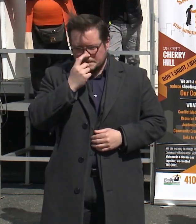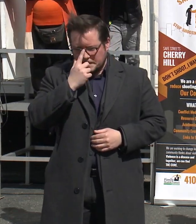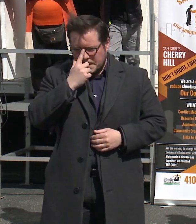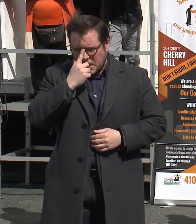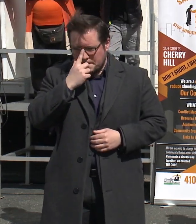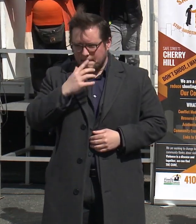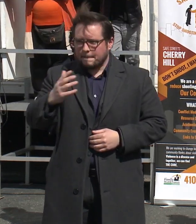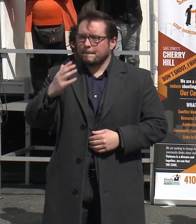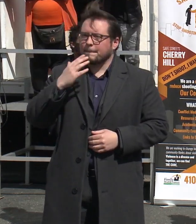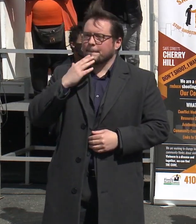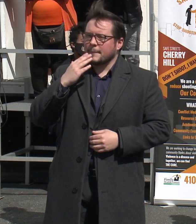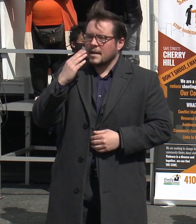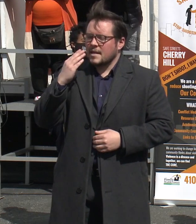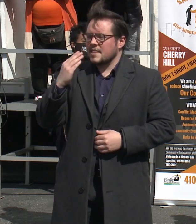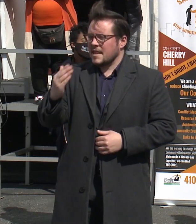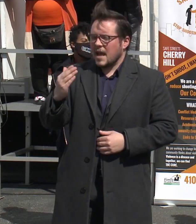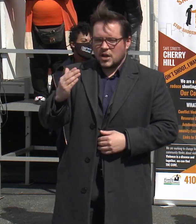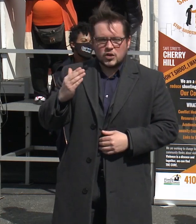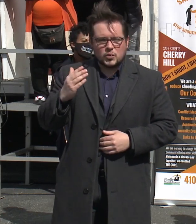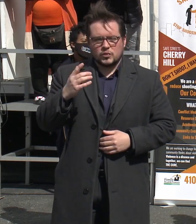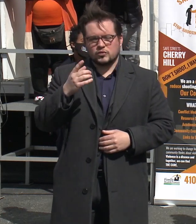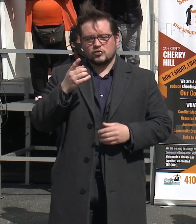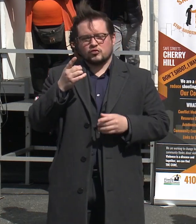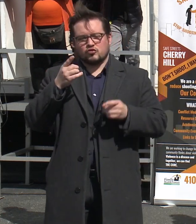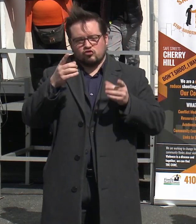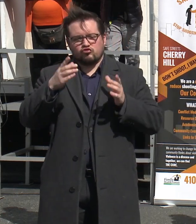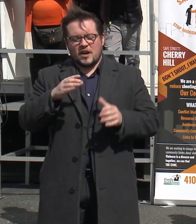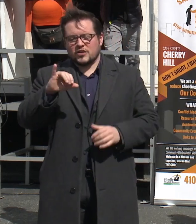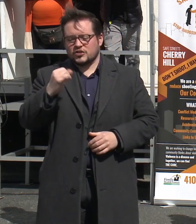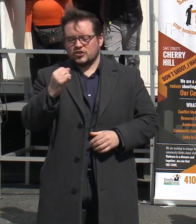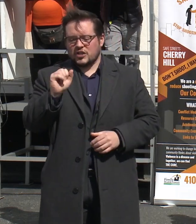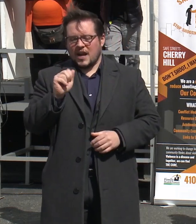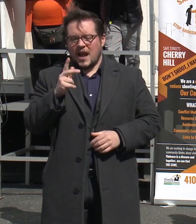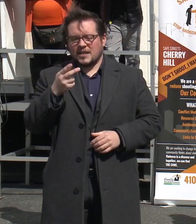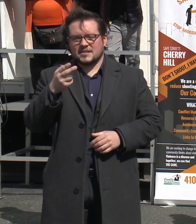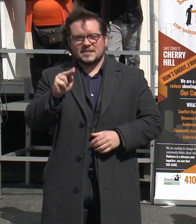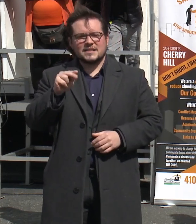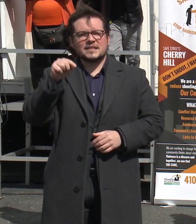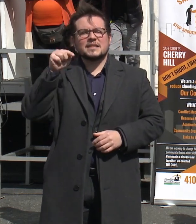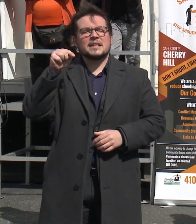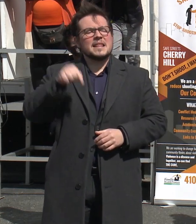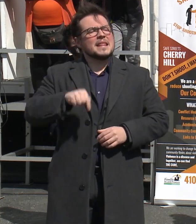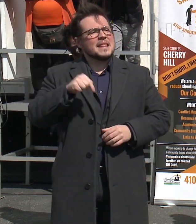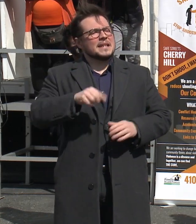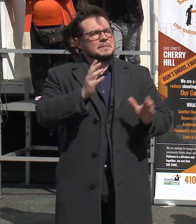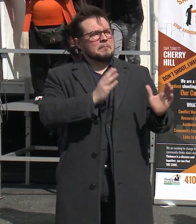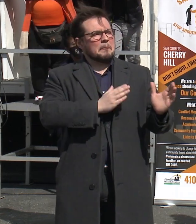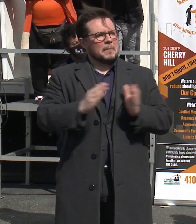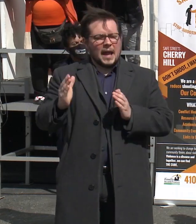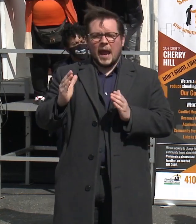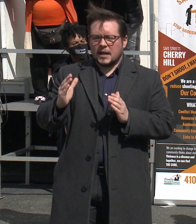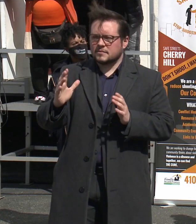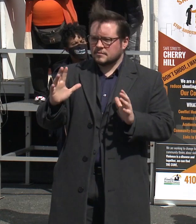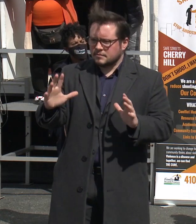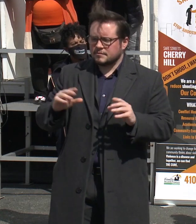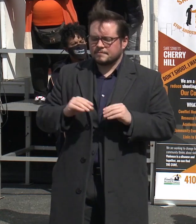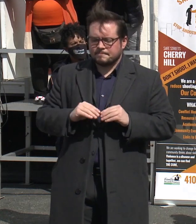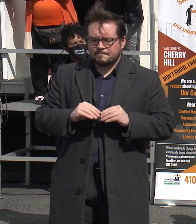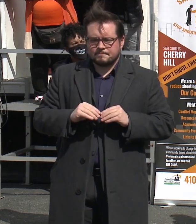Thank you, Director Jackson. This draft comprehensive public safety plan